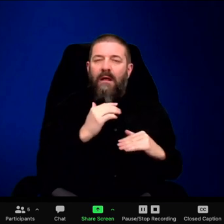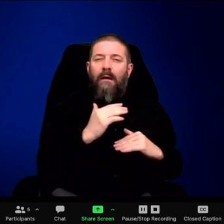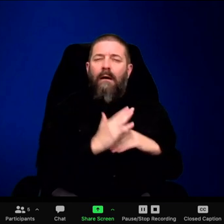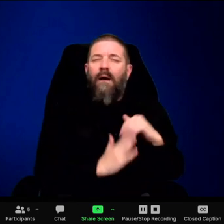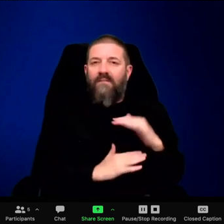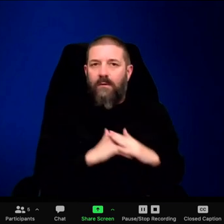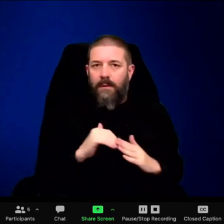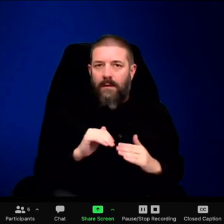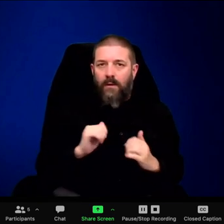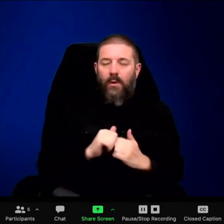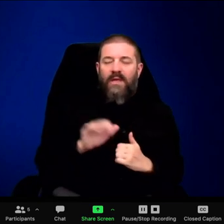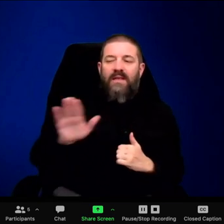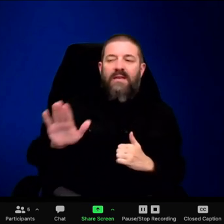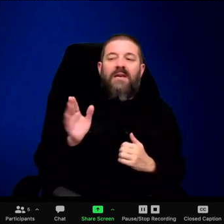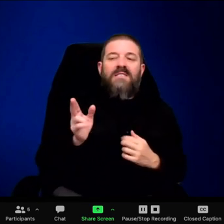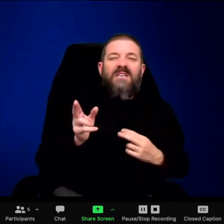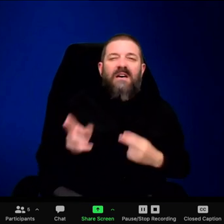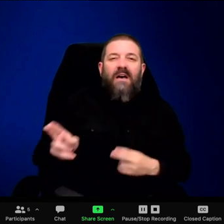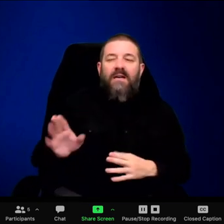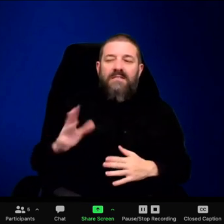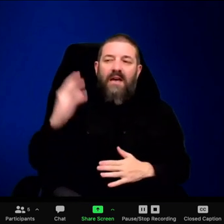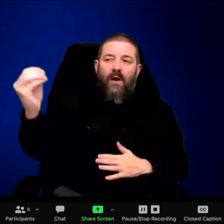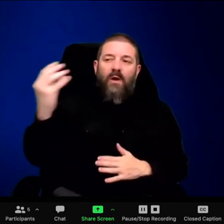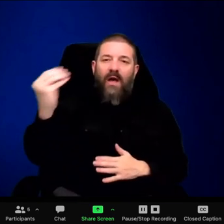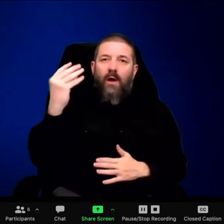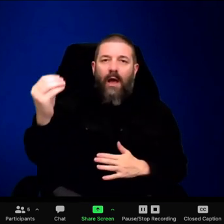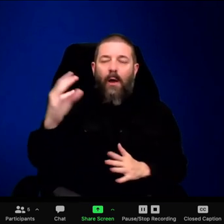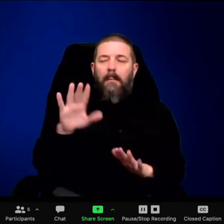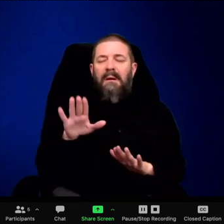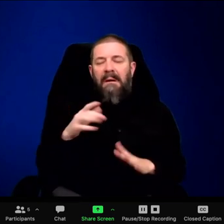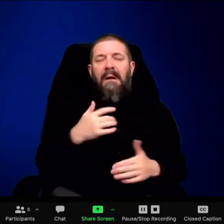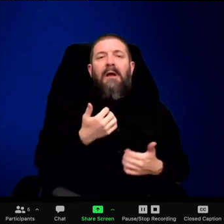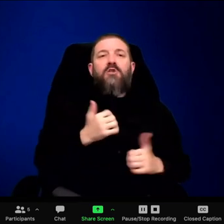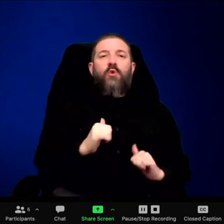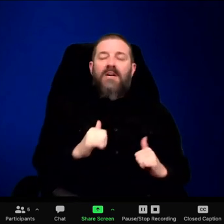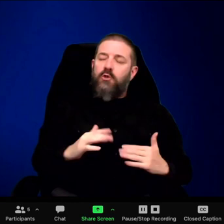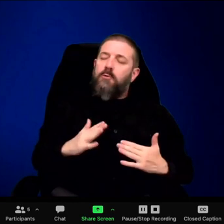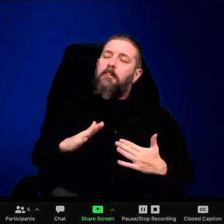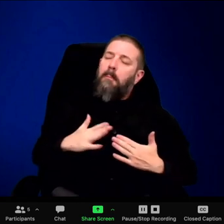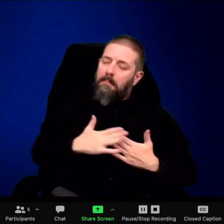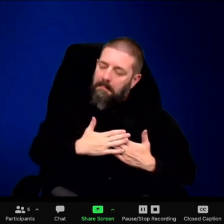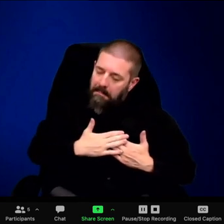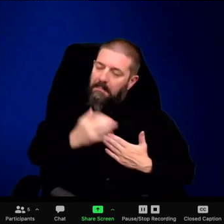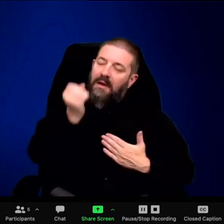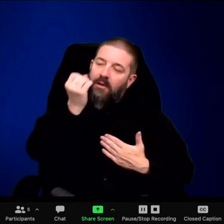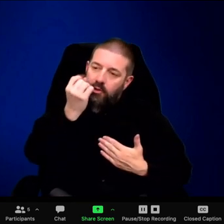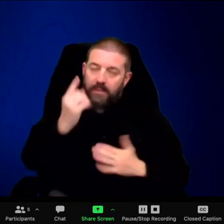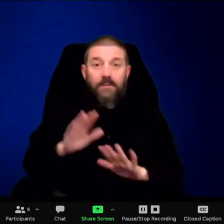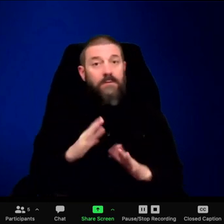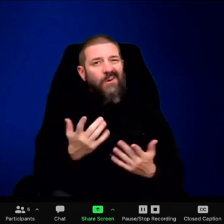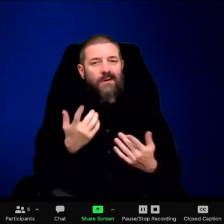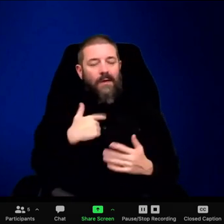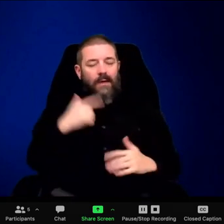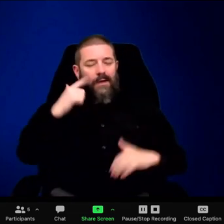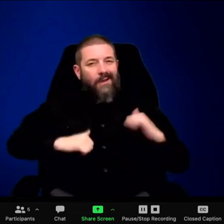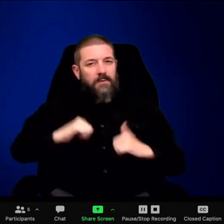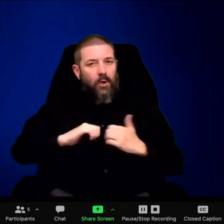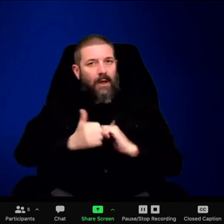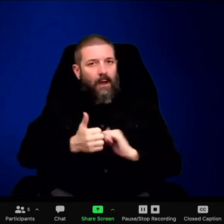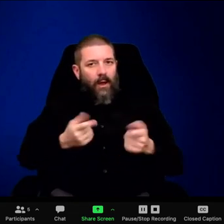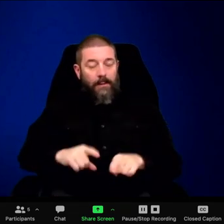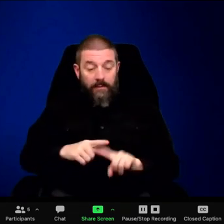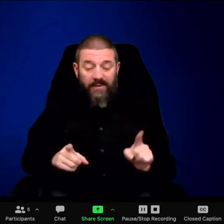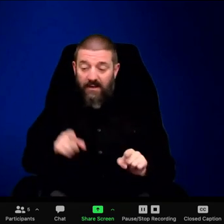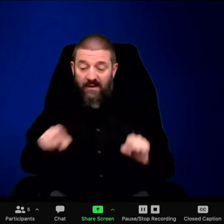coyotes and things like that. When he grew up, he liked to spend his days off hunting coyotes and he had a lot of